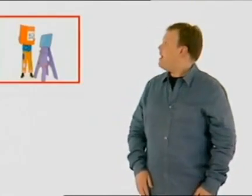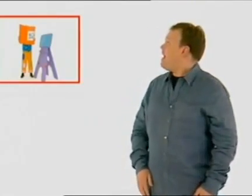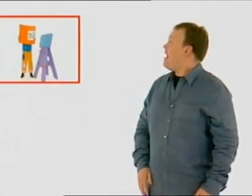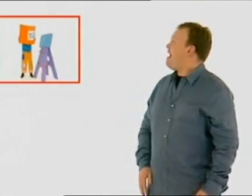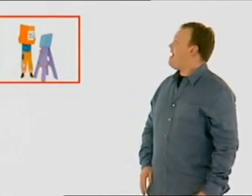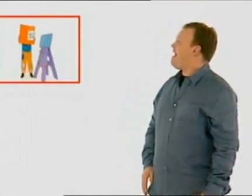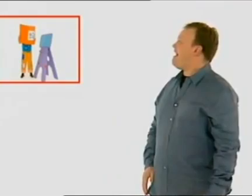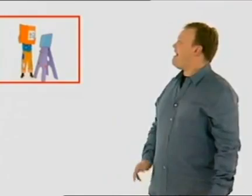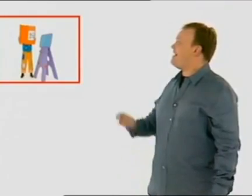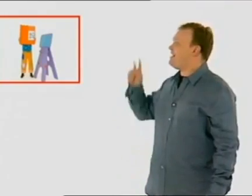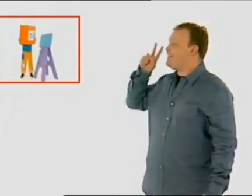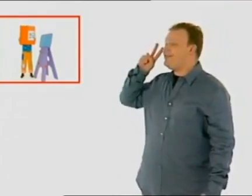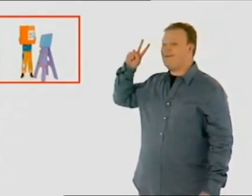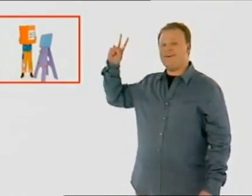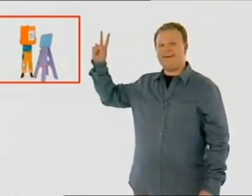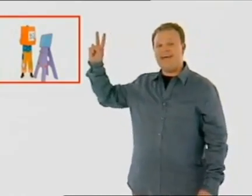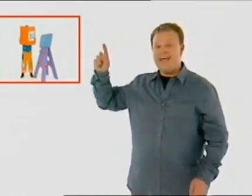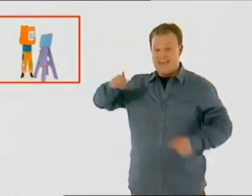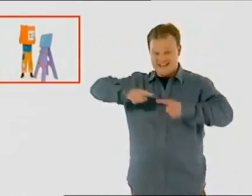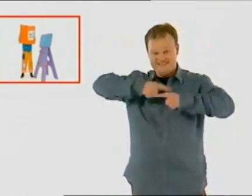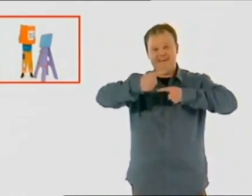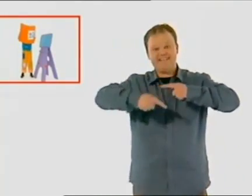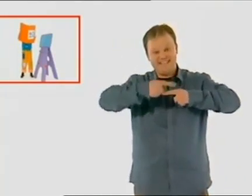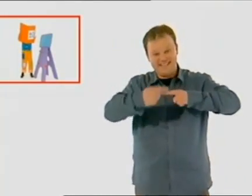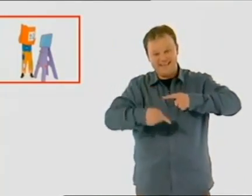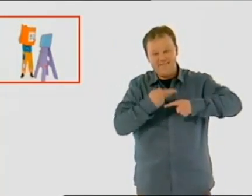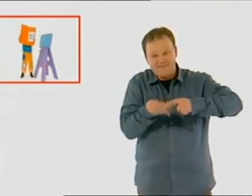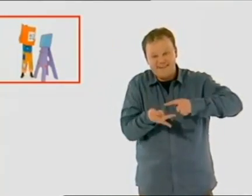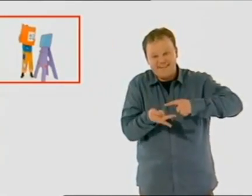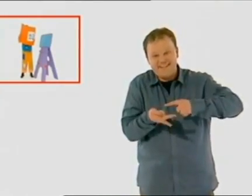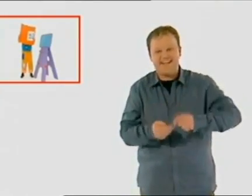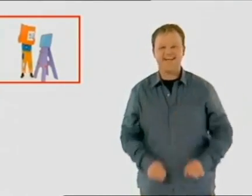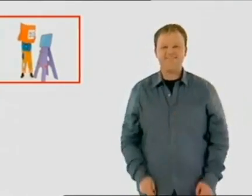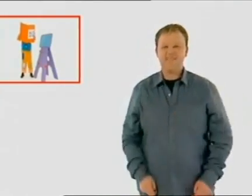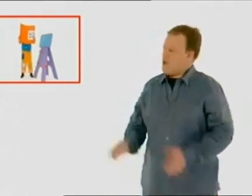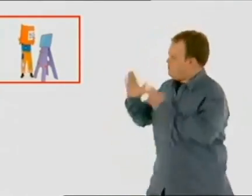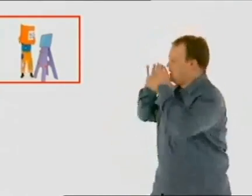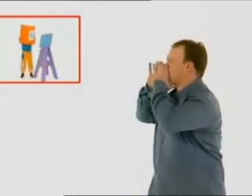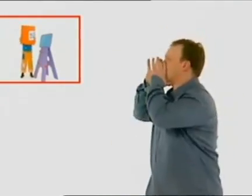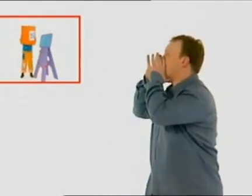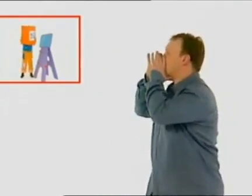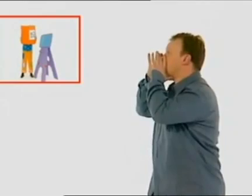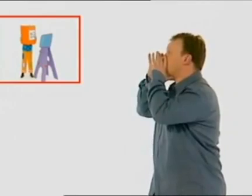Ah, look, it's Mr. Tumble. Mr. Tumble,